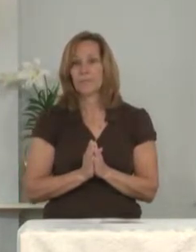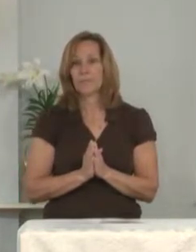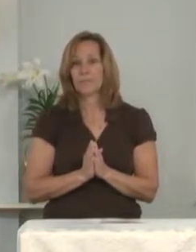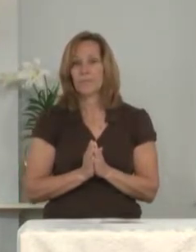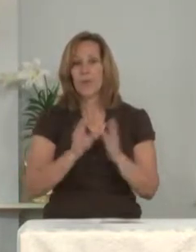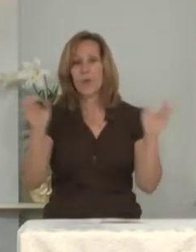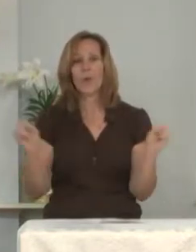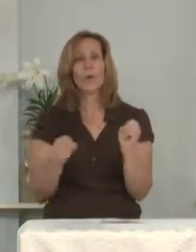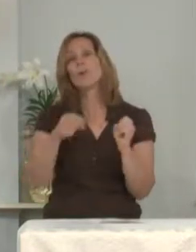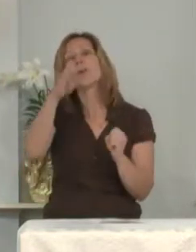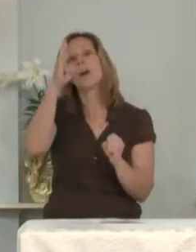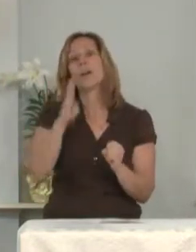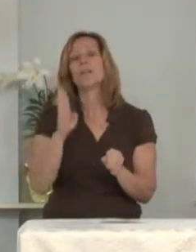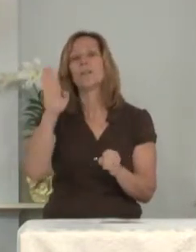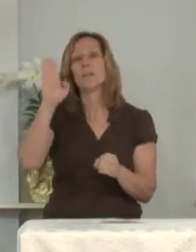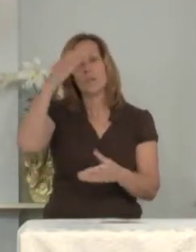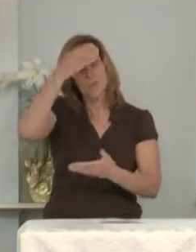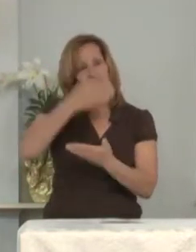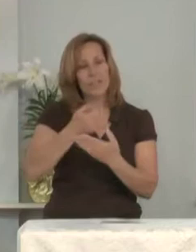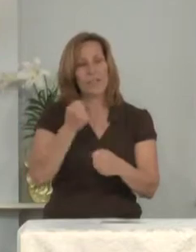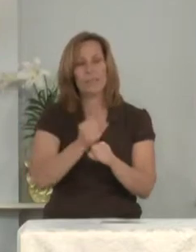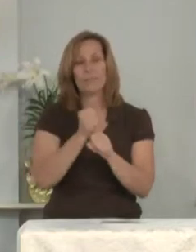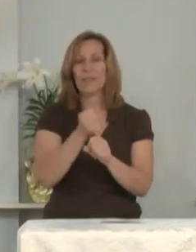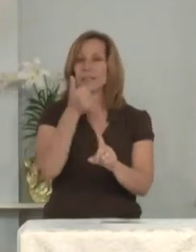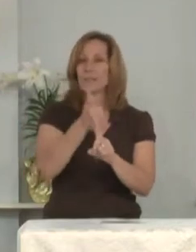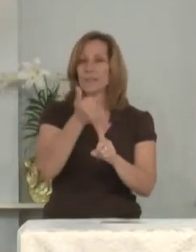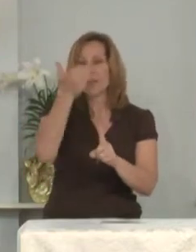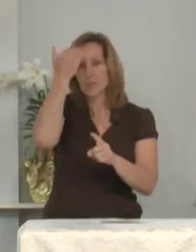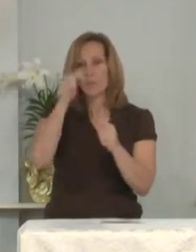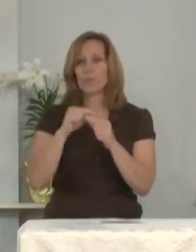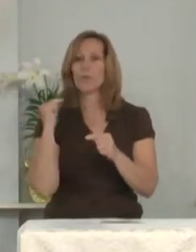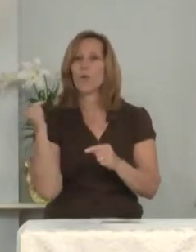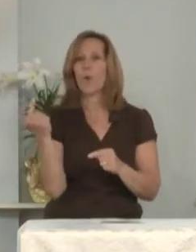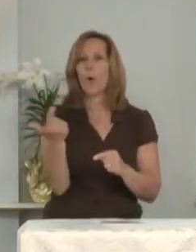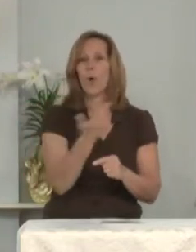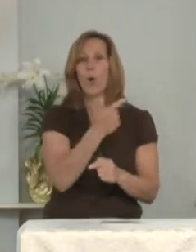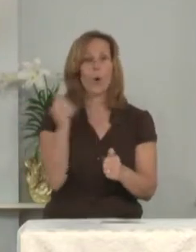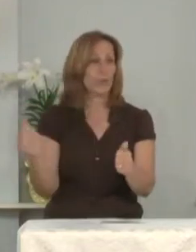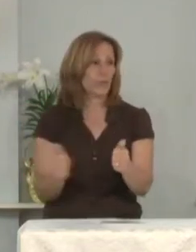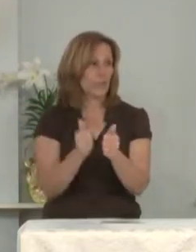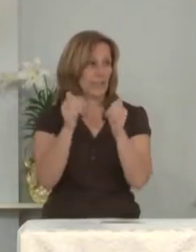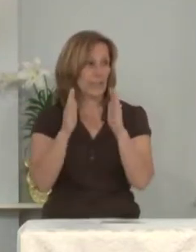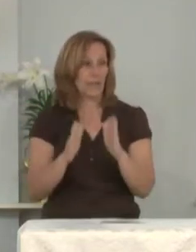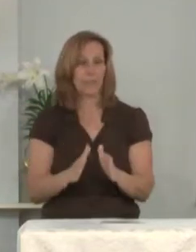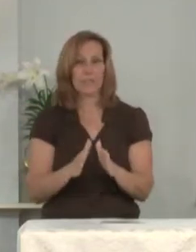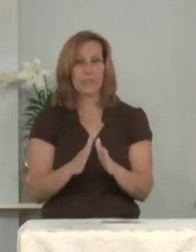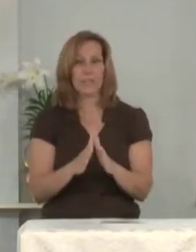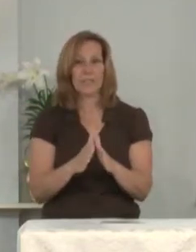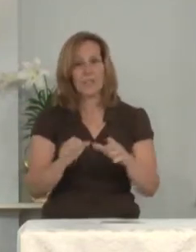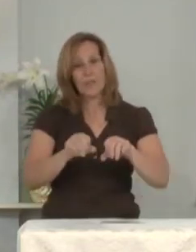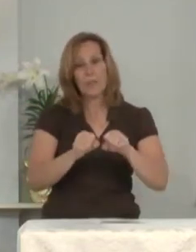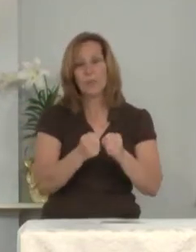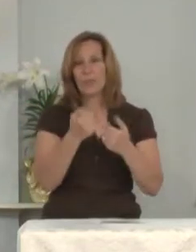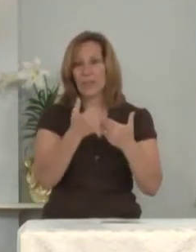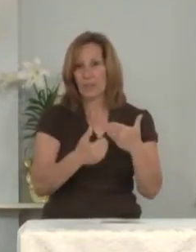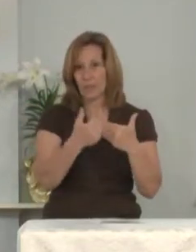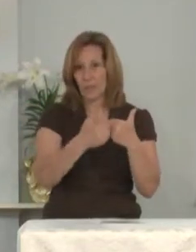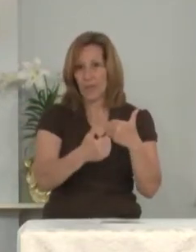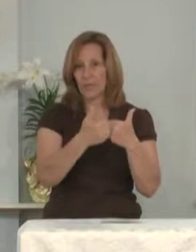O God, your Son makes himself known to all his disciples in the breaking of bread.